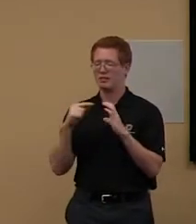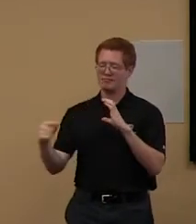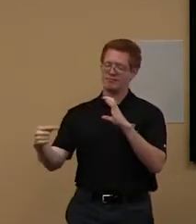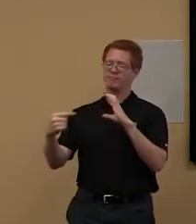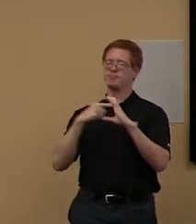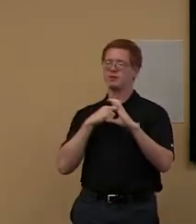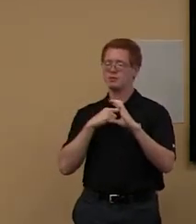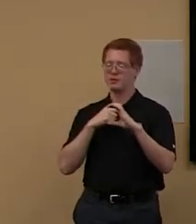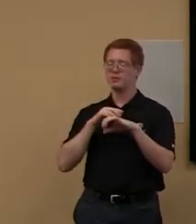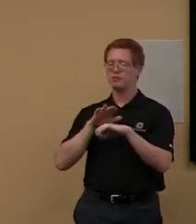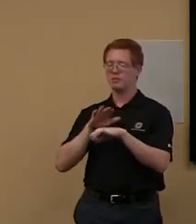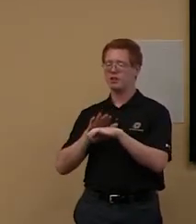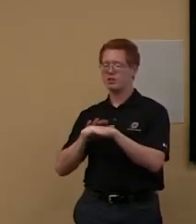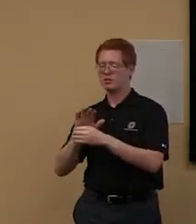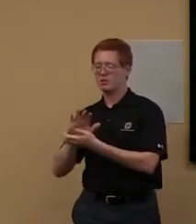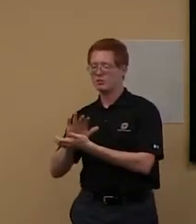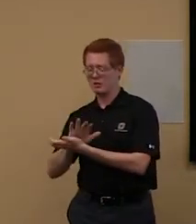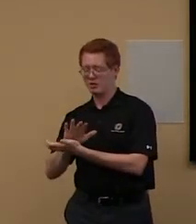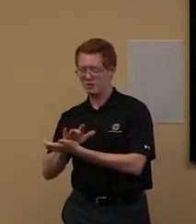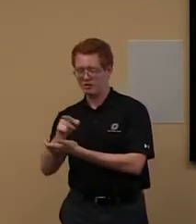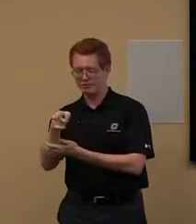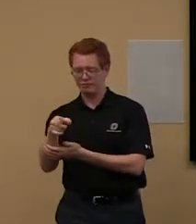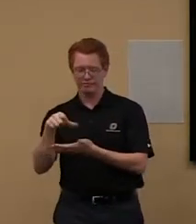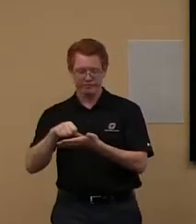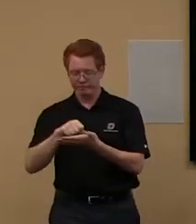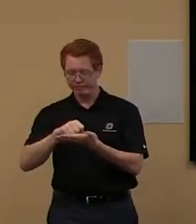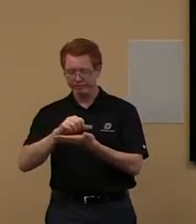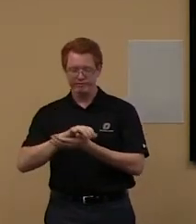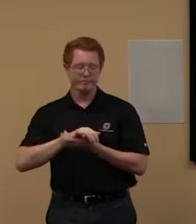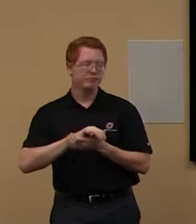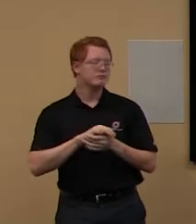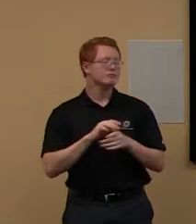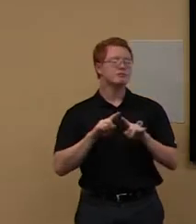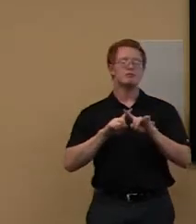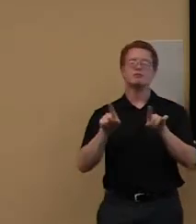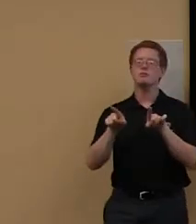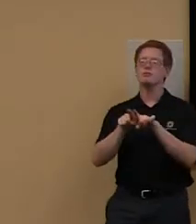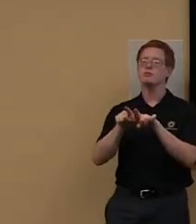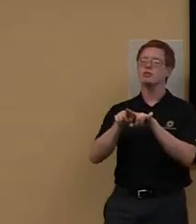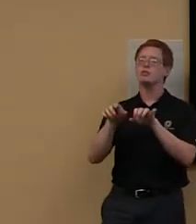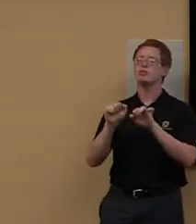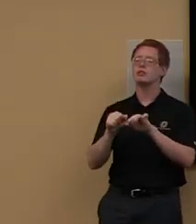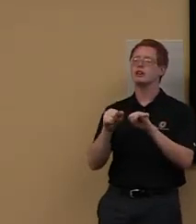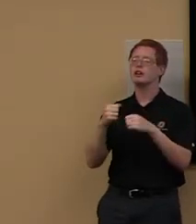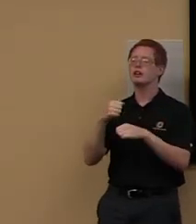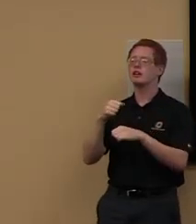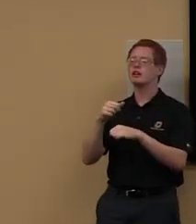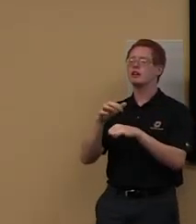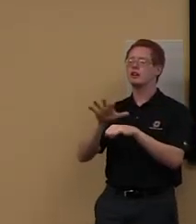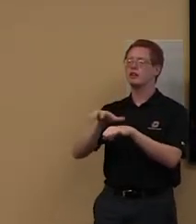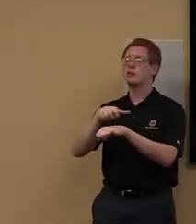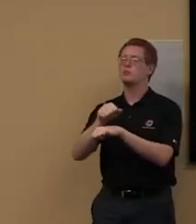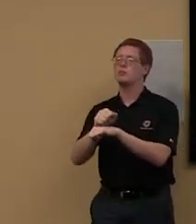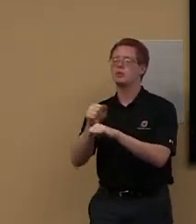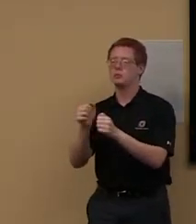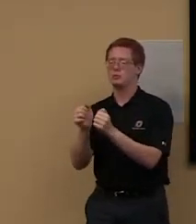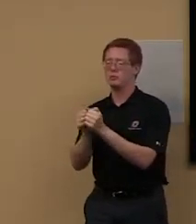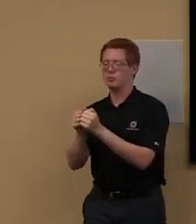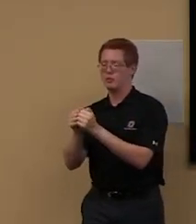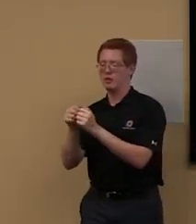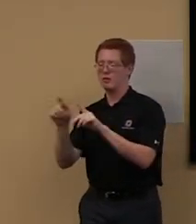and our email is on this, this page. Um, but we can, you can also make an appointment with people. Um, and